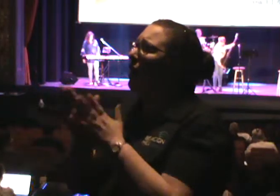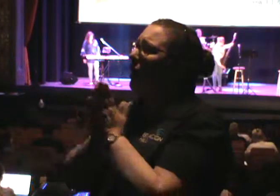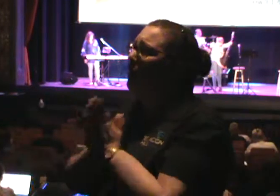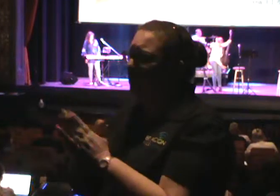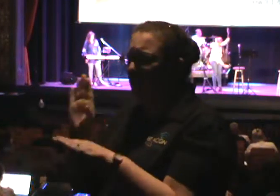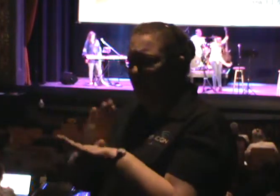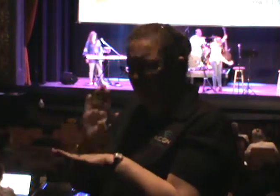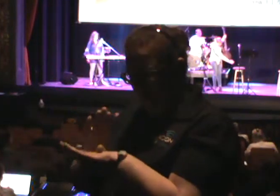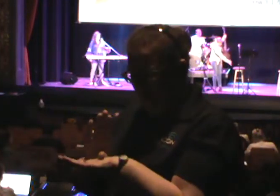church would take.